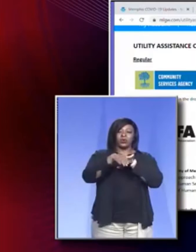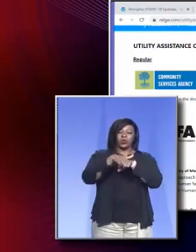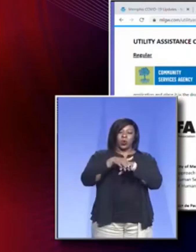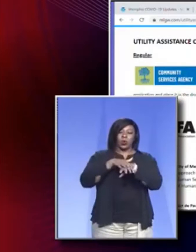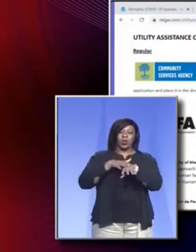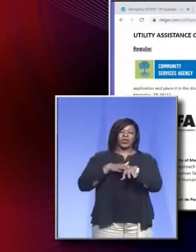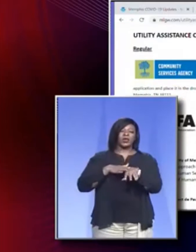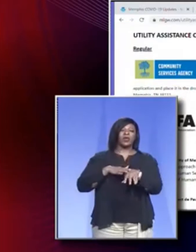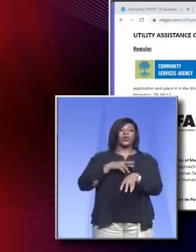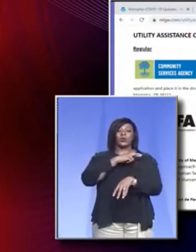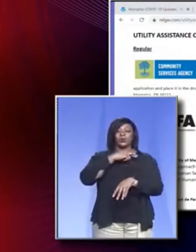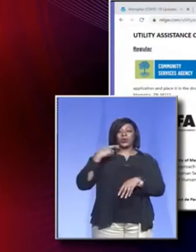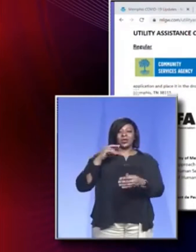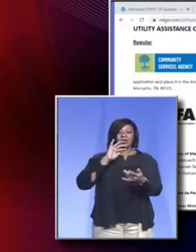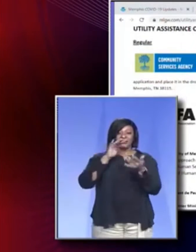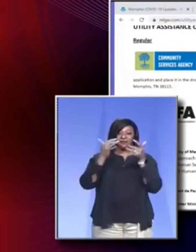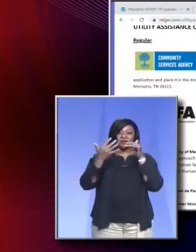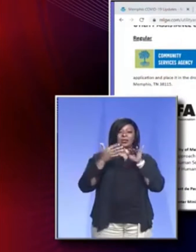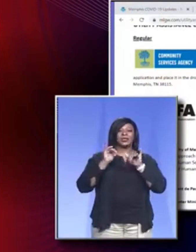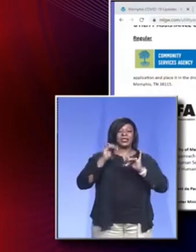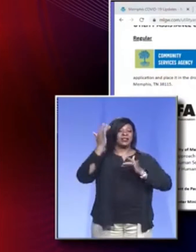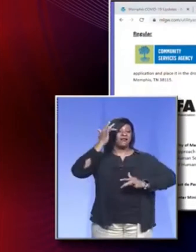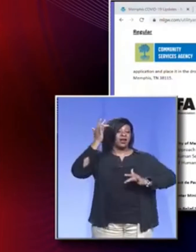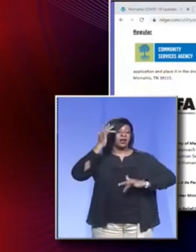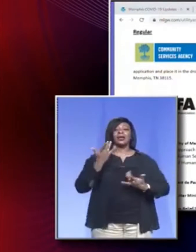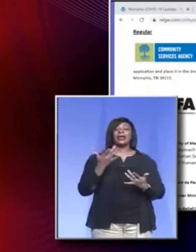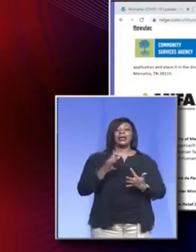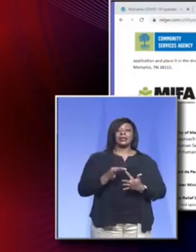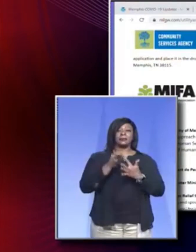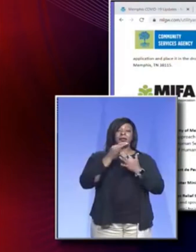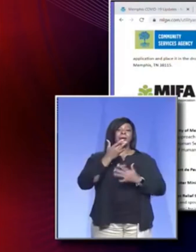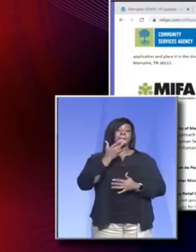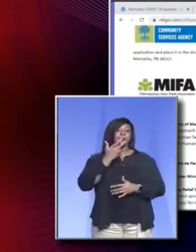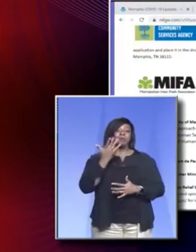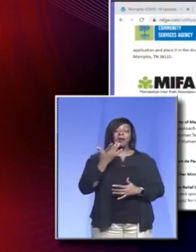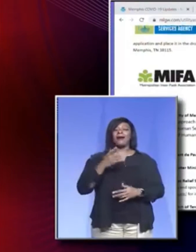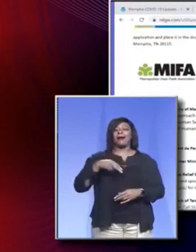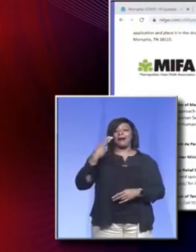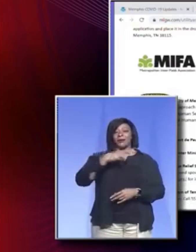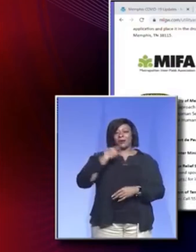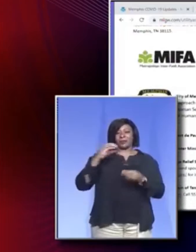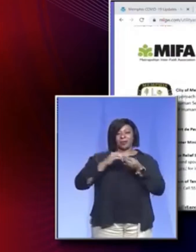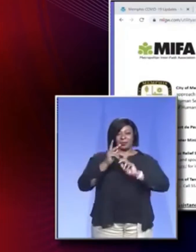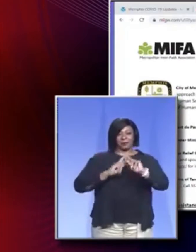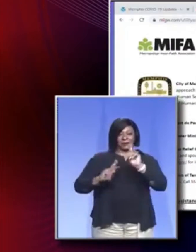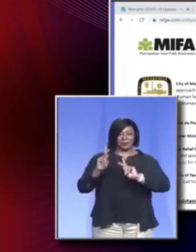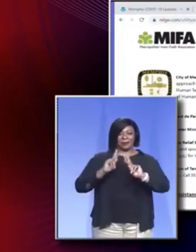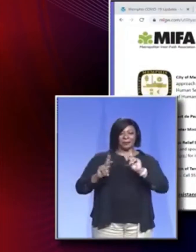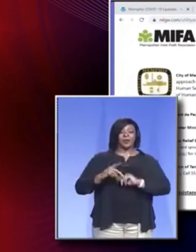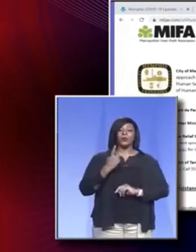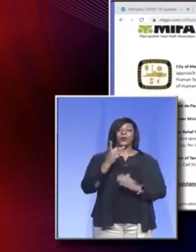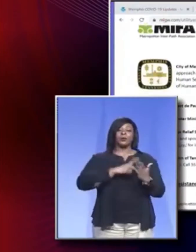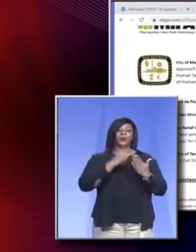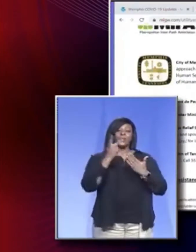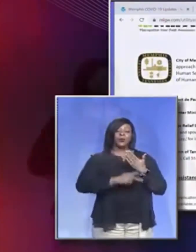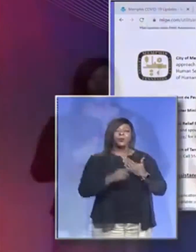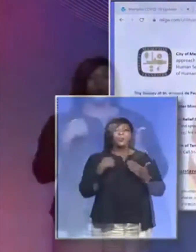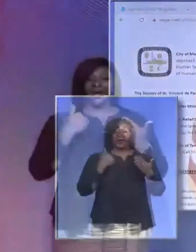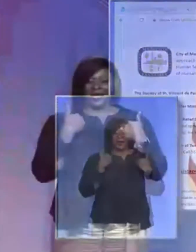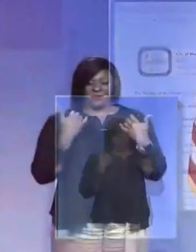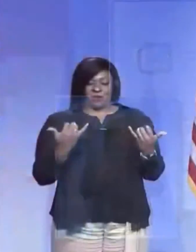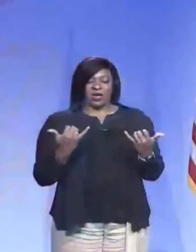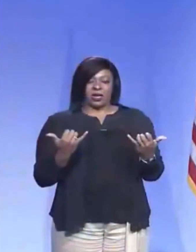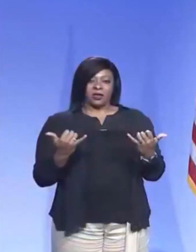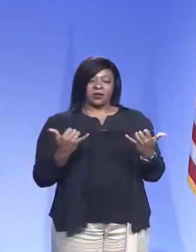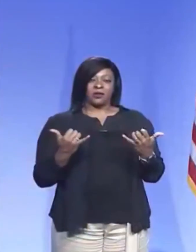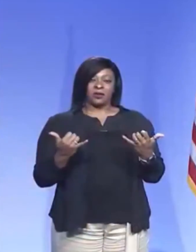of the spread of this virus, particularly among vulnerable groups. And so one of the programs we have right now